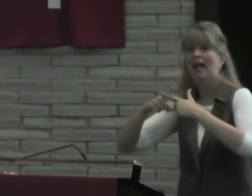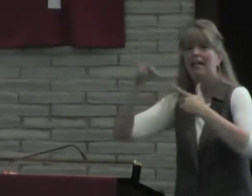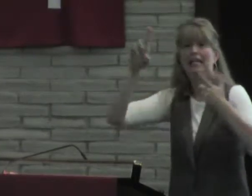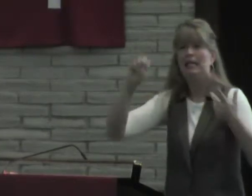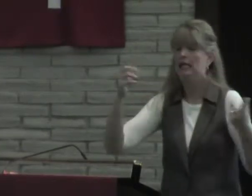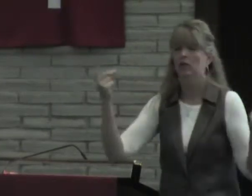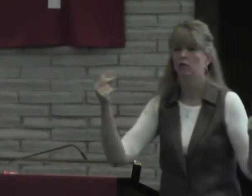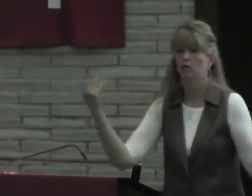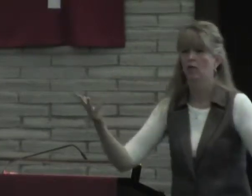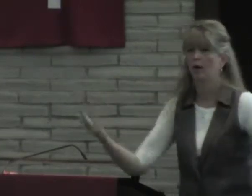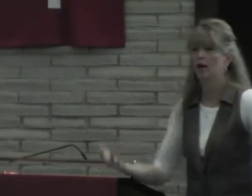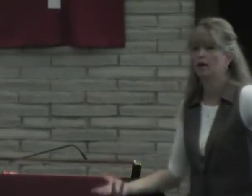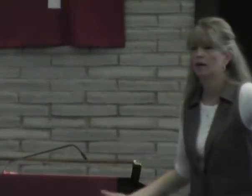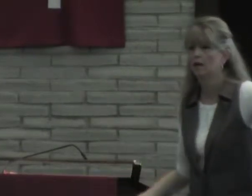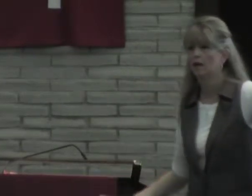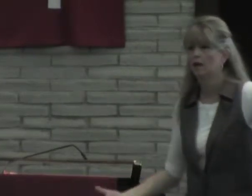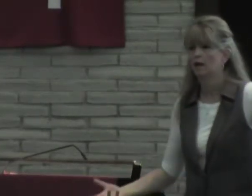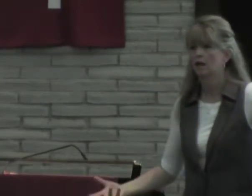And then he, what? What did he do?